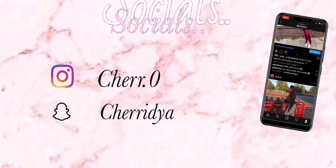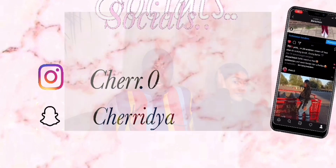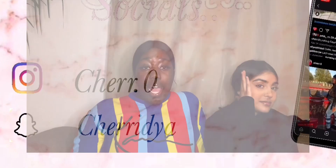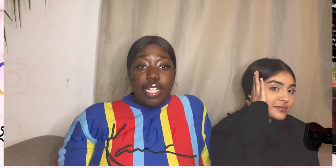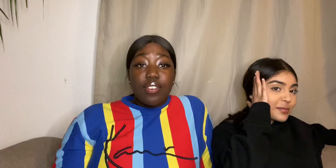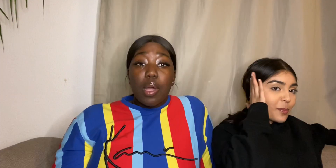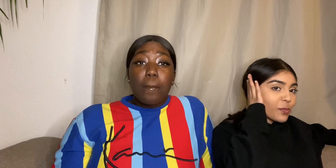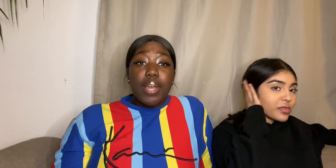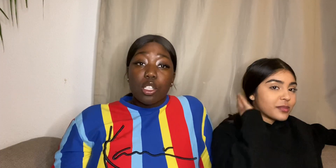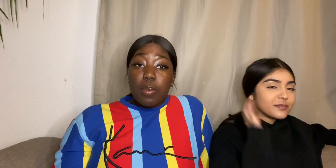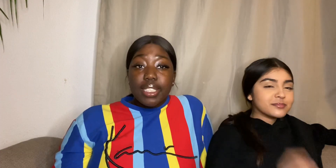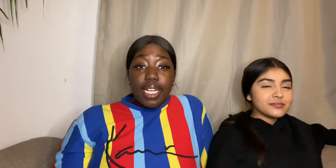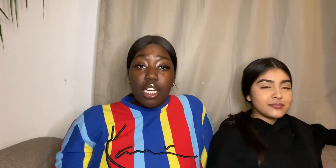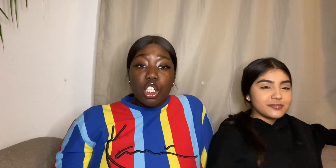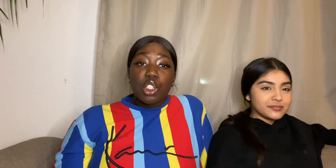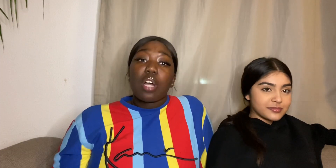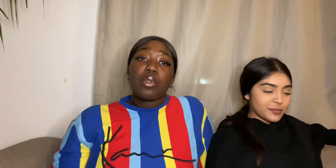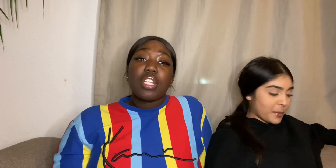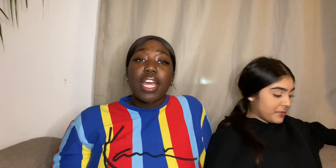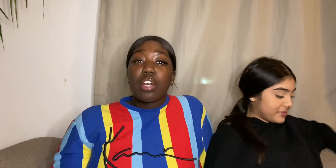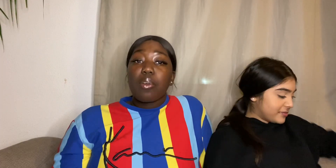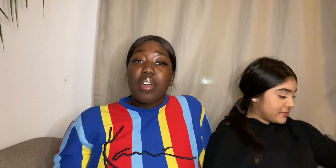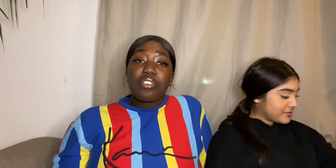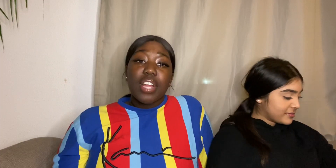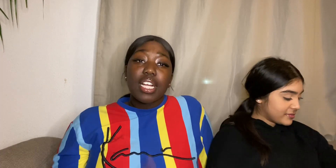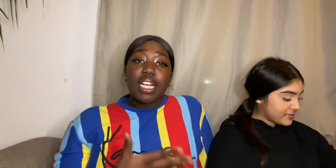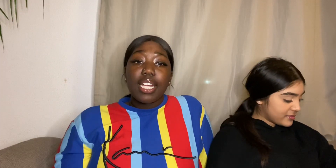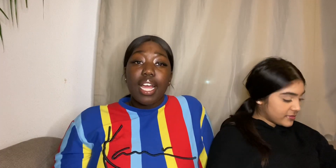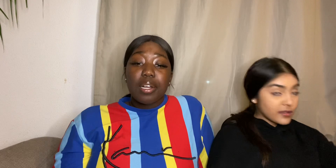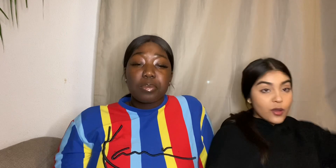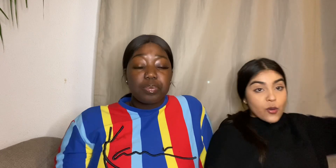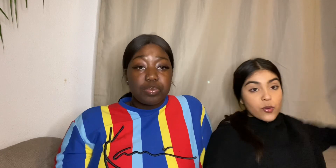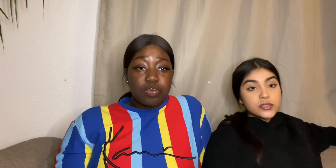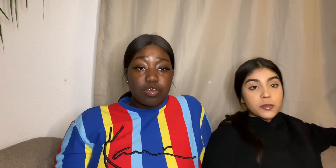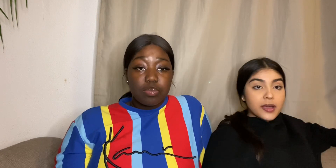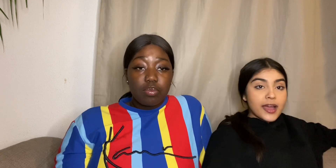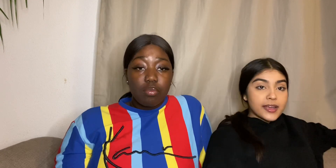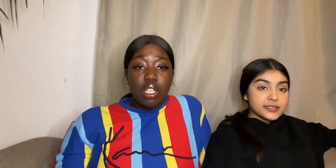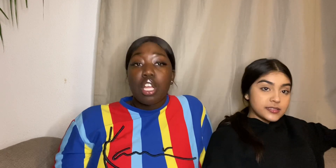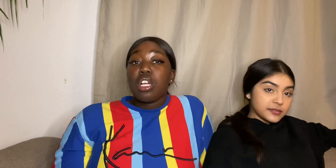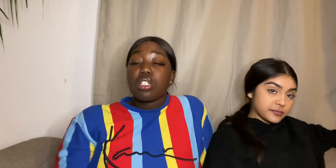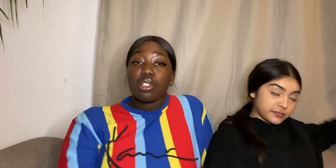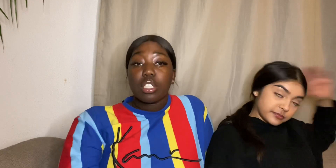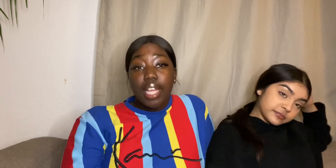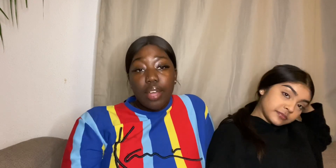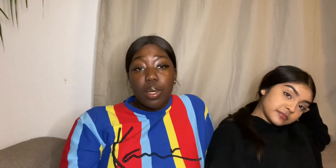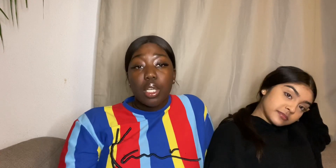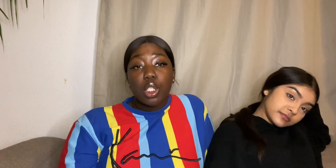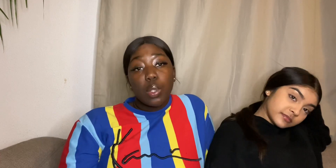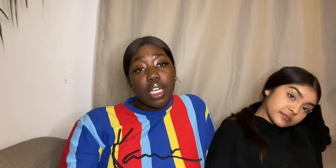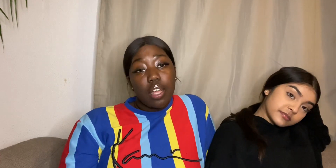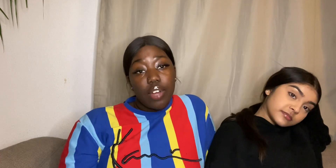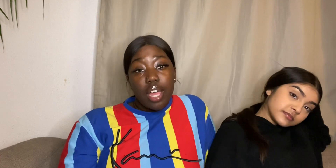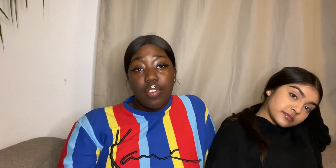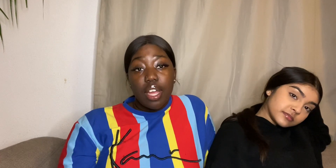welcome back to my channel so i'm today here with my friend aliyah what's up guys so today we're gonna do the never ever ever